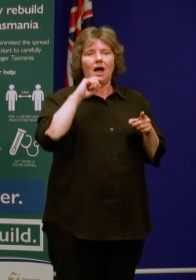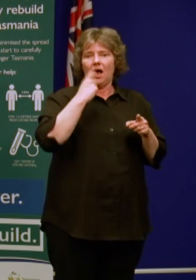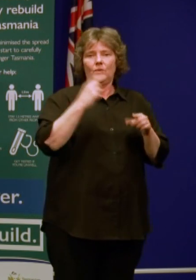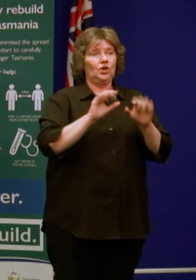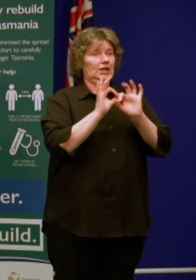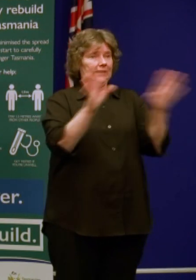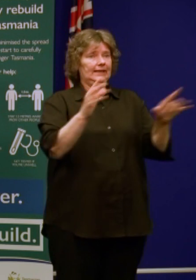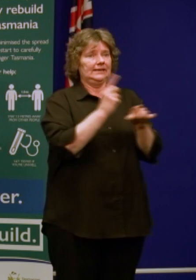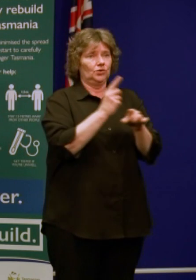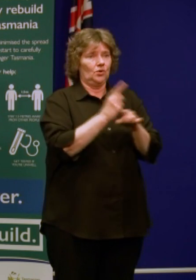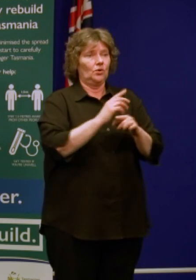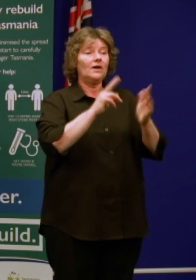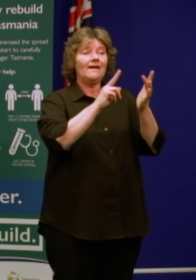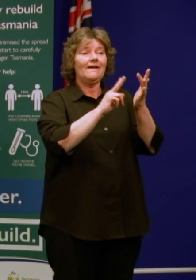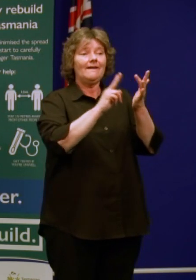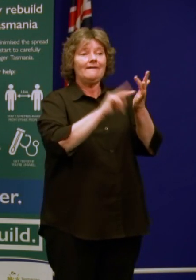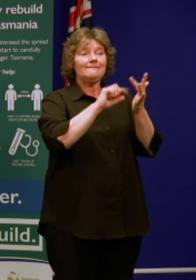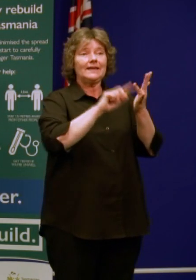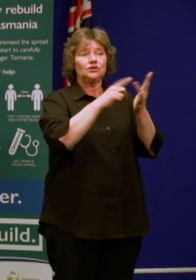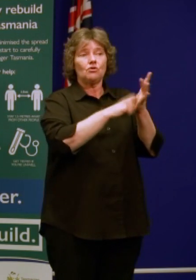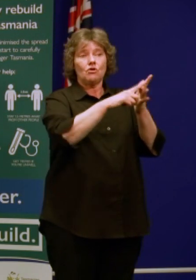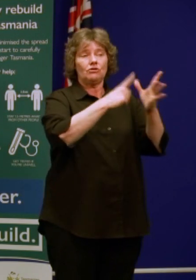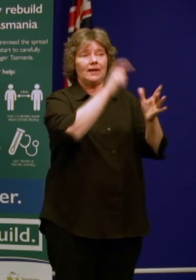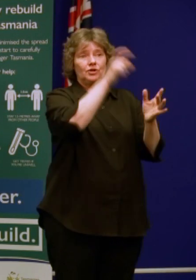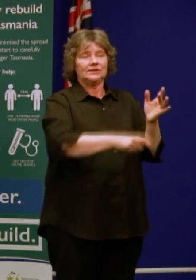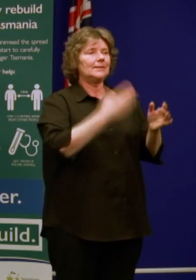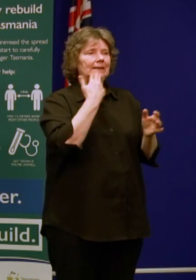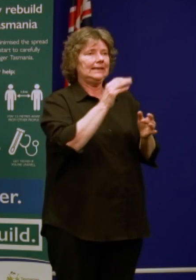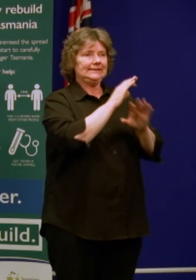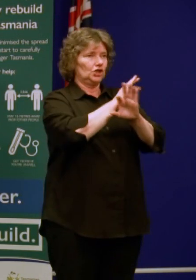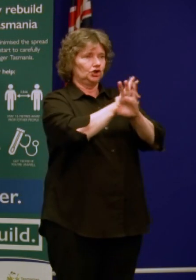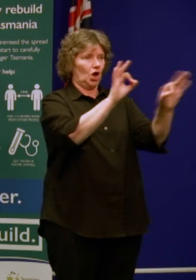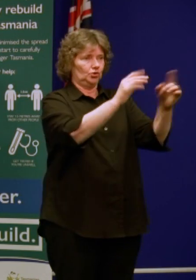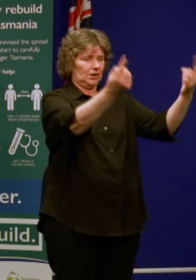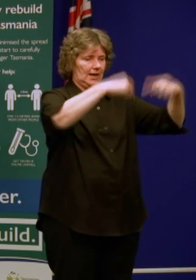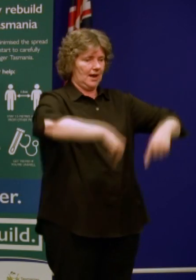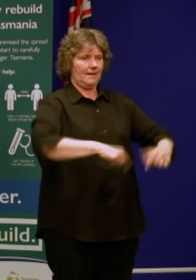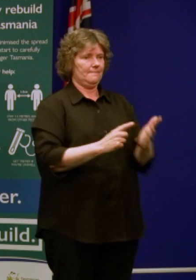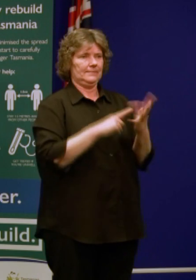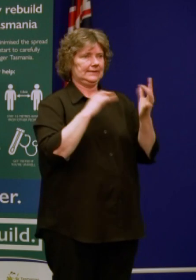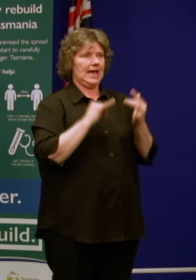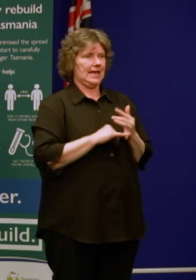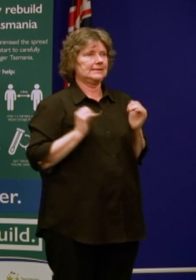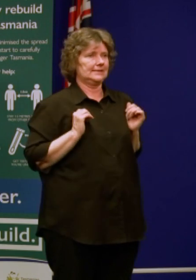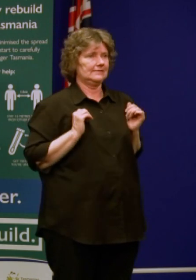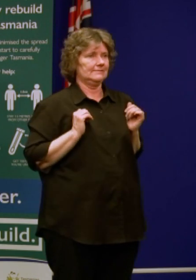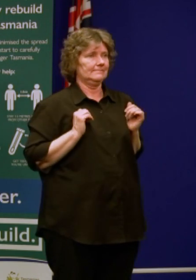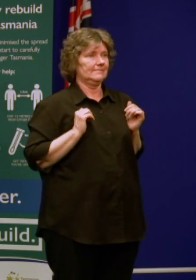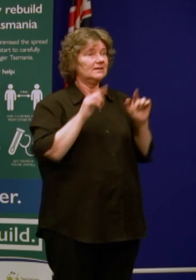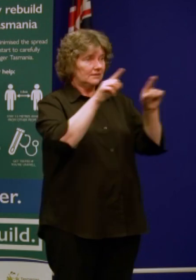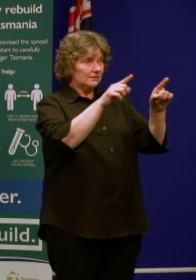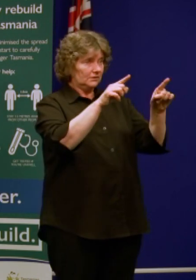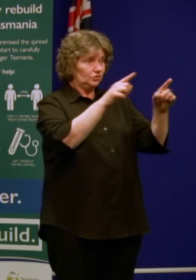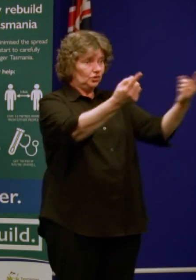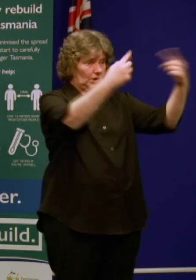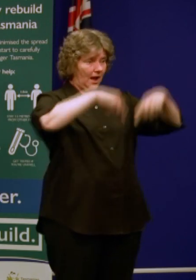If you're from Victoria please don't come to Tasmania. If you do come to Tasmania and you haven't been granted an